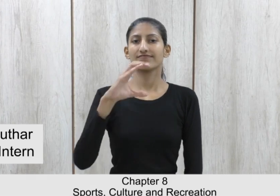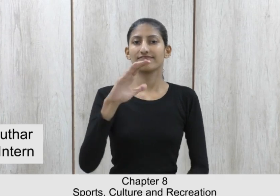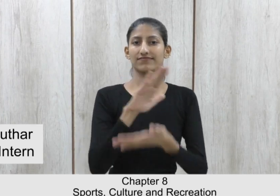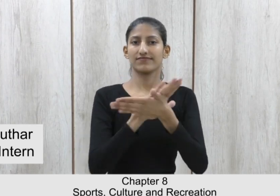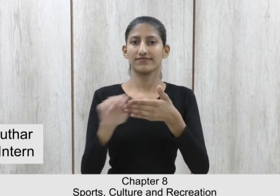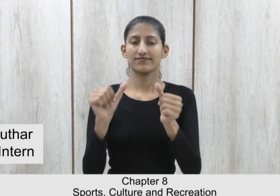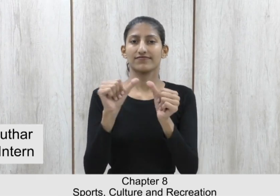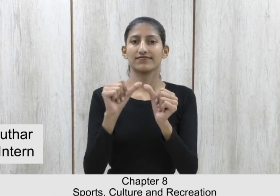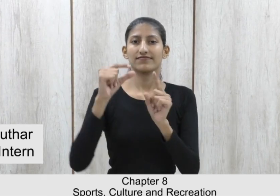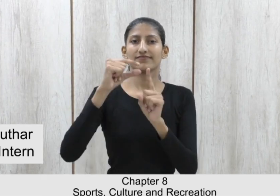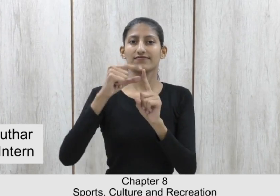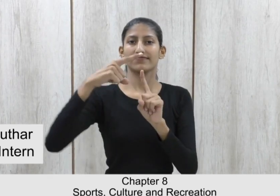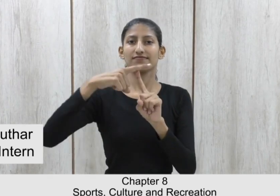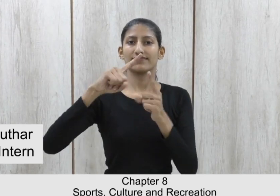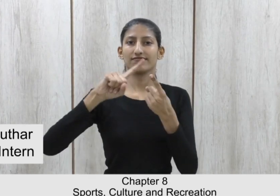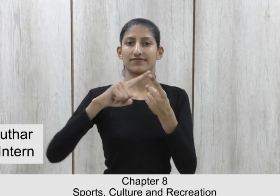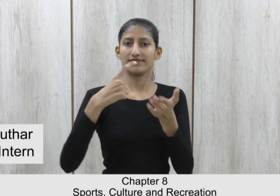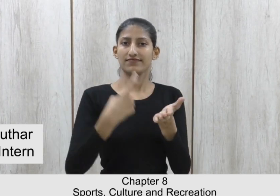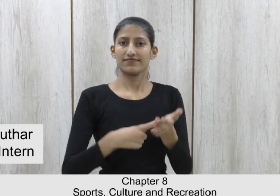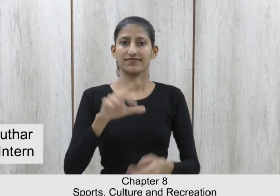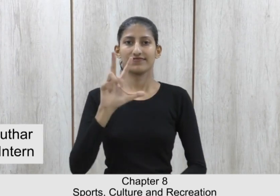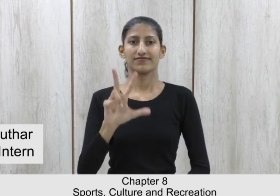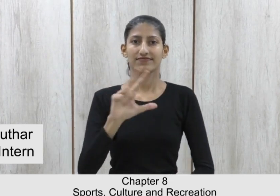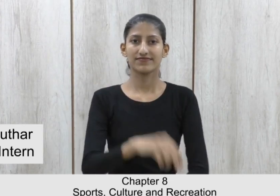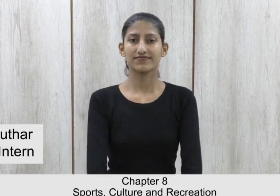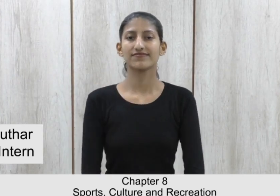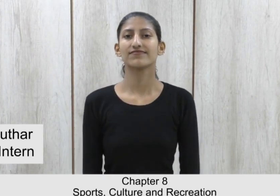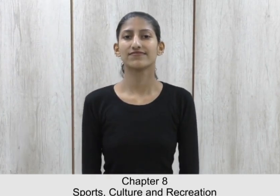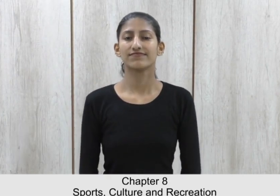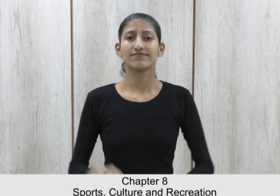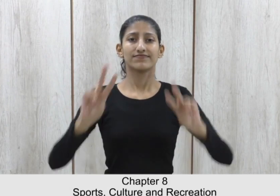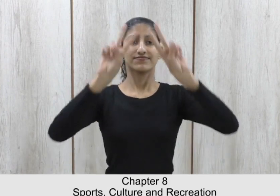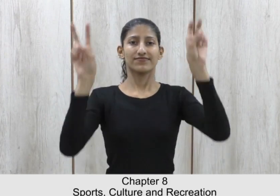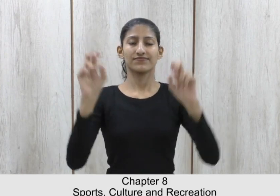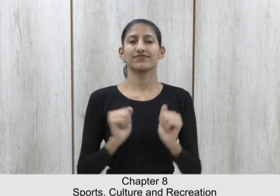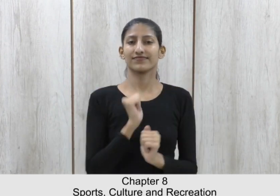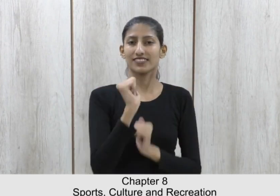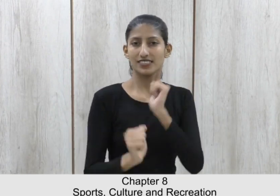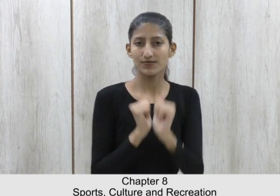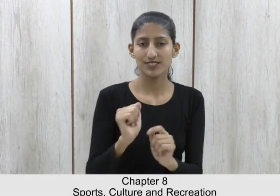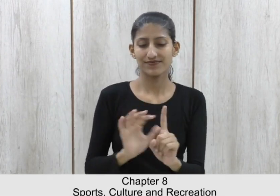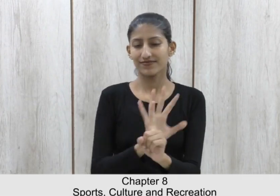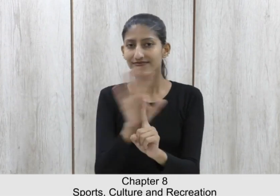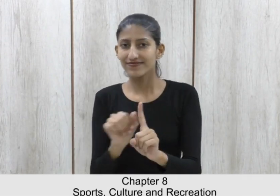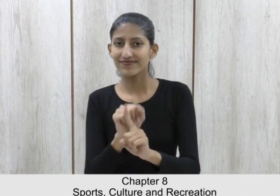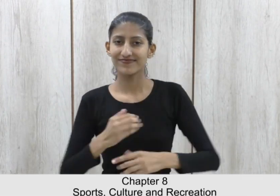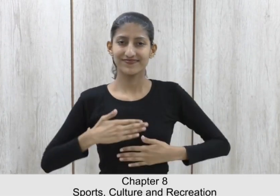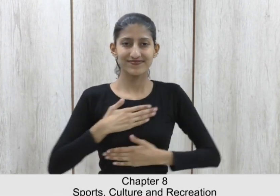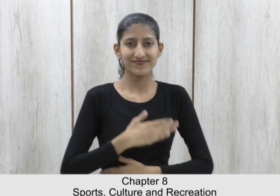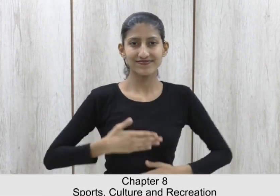Chapter 8 Sports, Culture